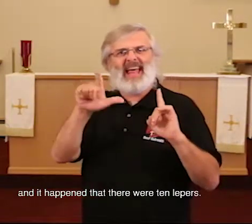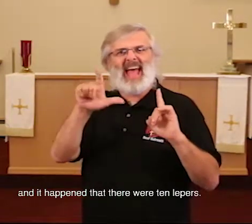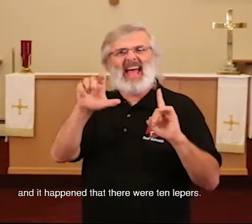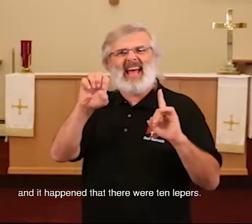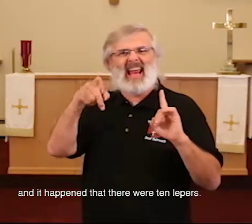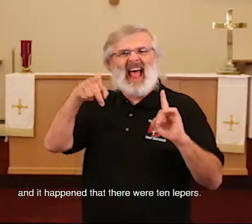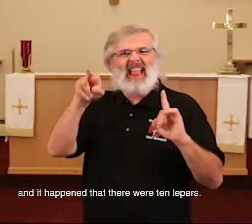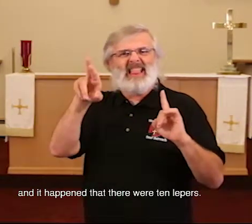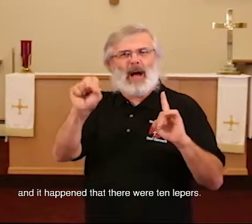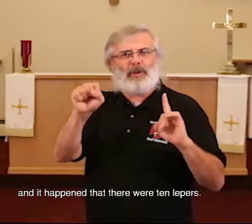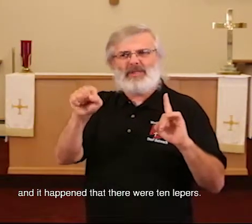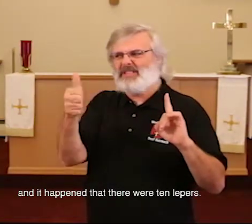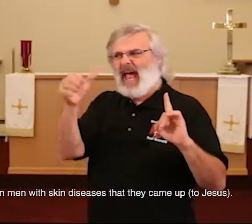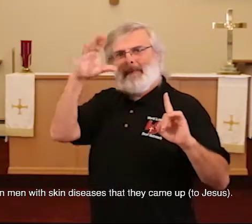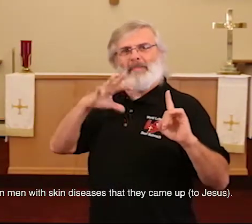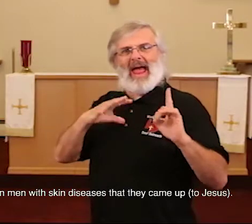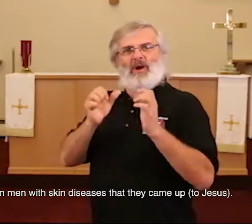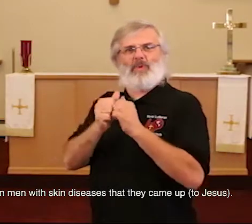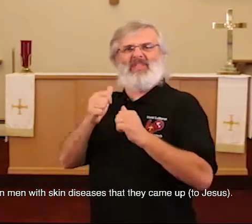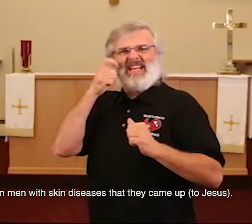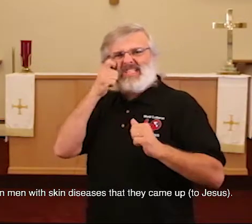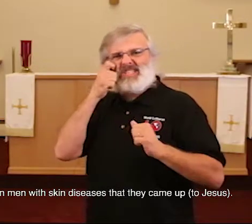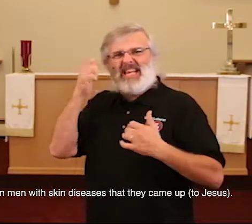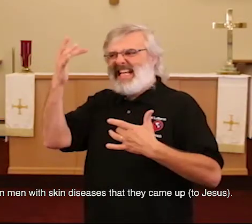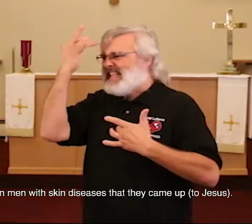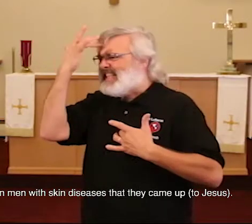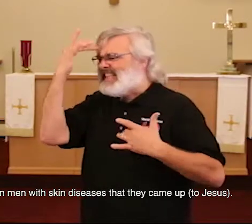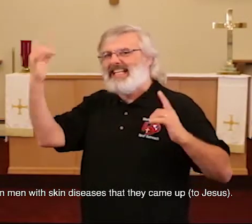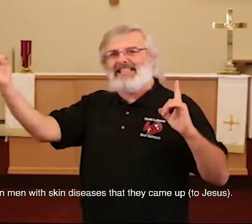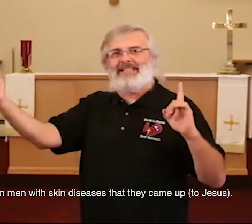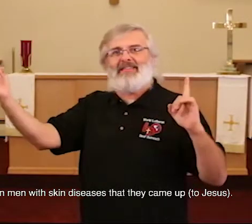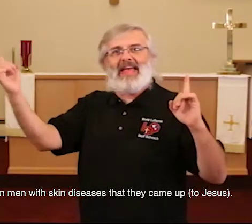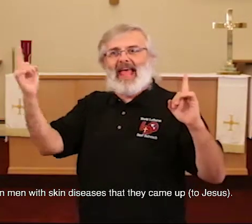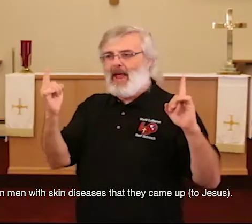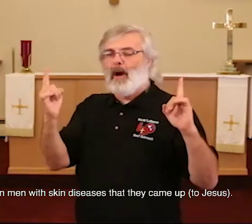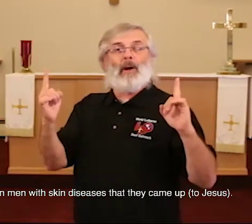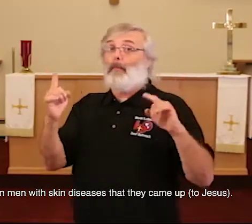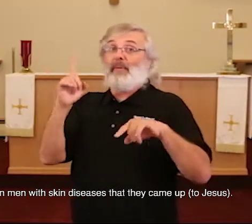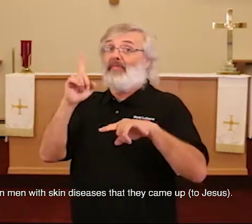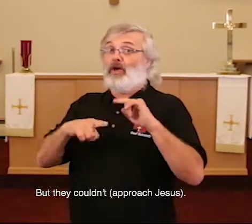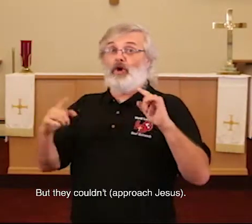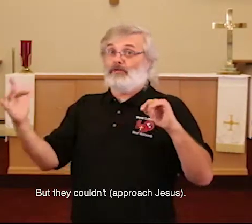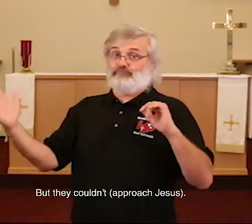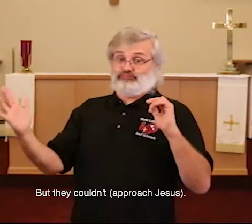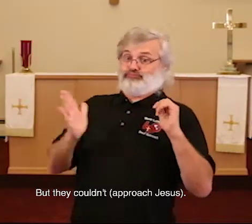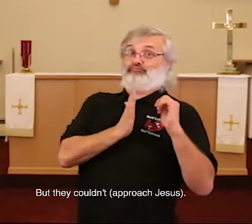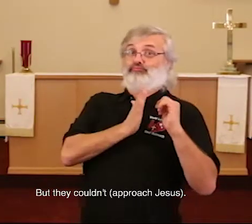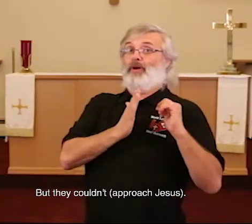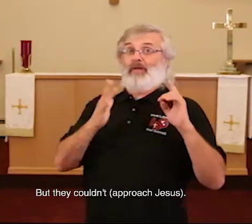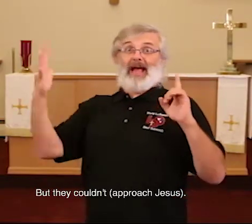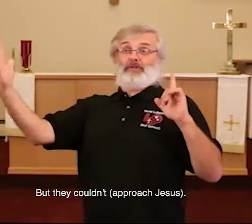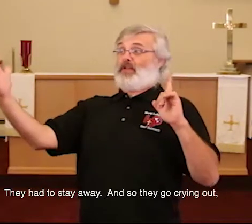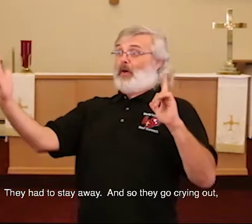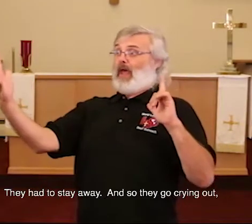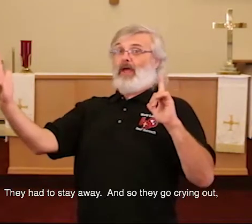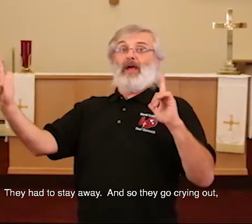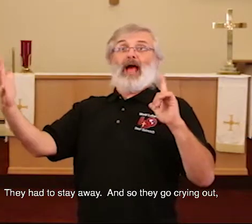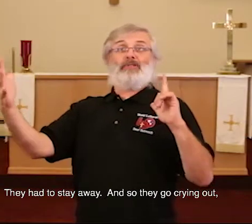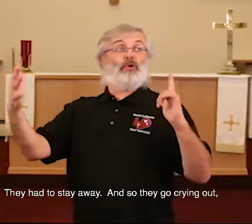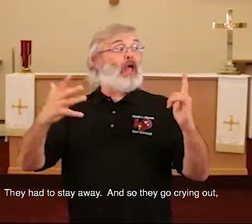ten lepers, ten men with skin diseases, and they came up, but they couldn't be. That was their way. And so they